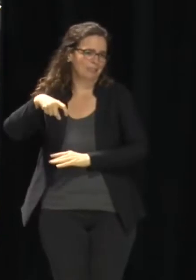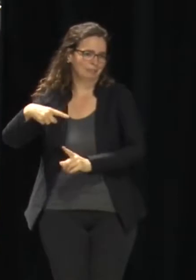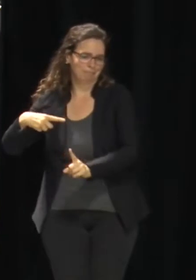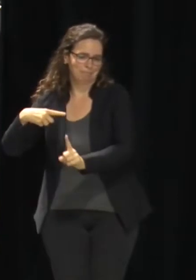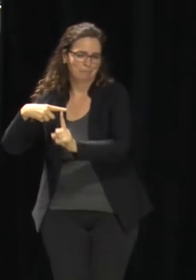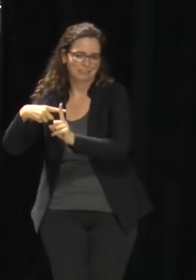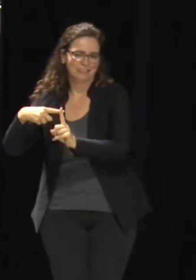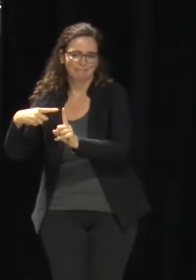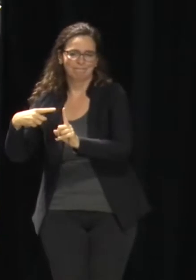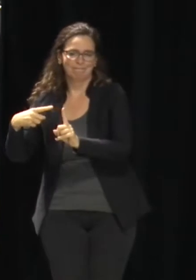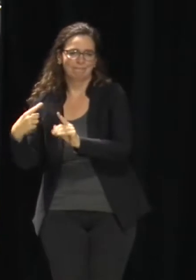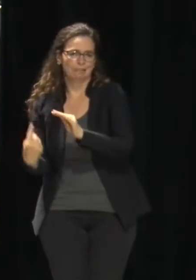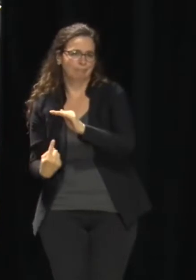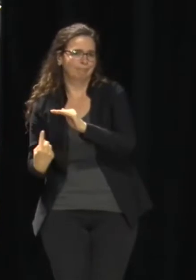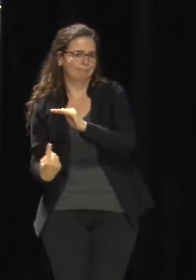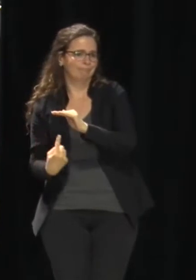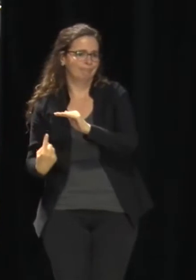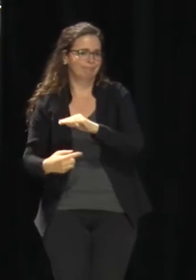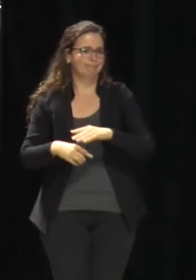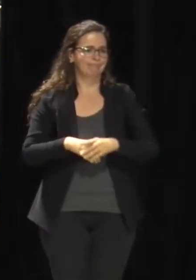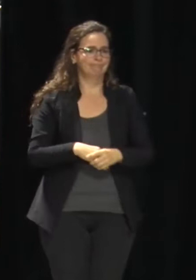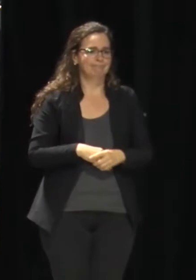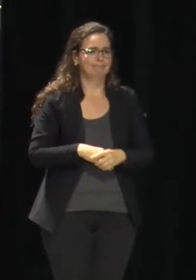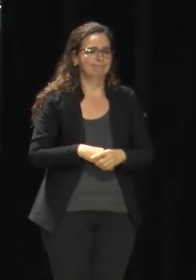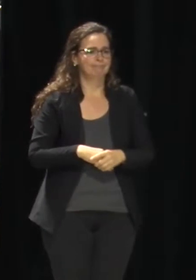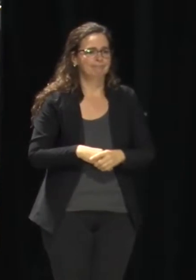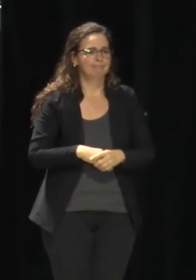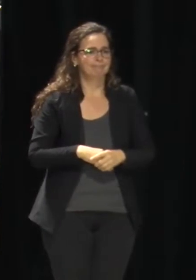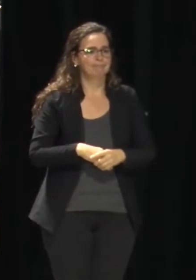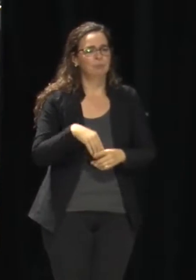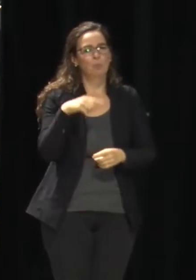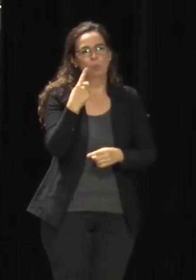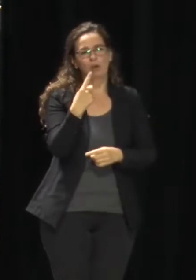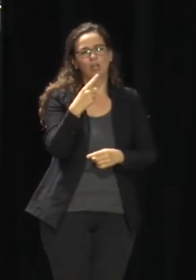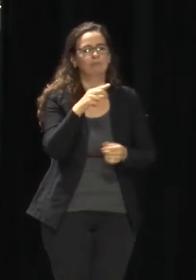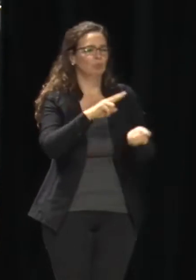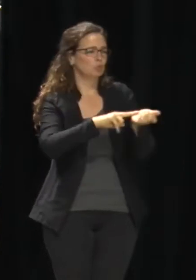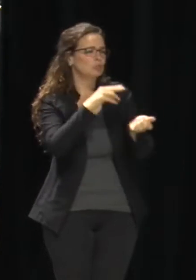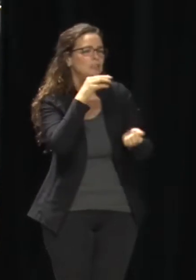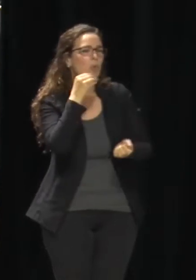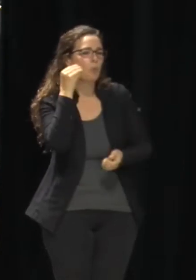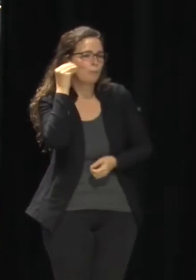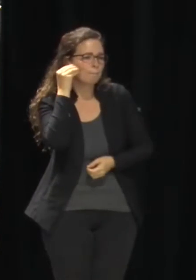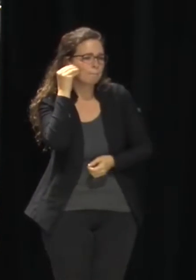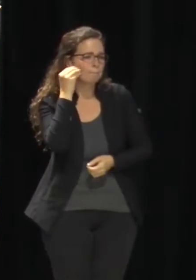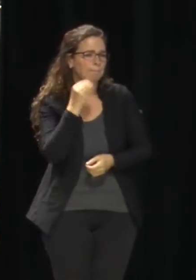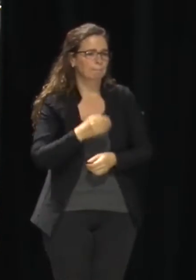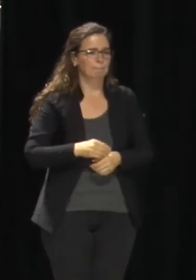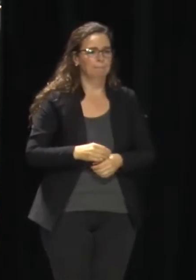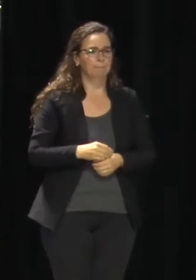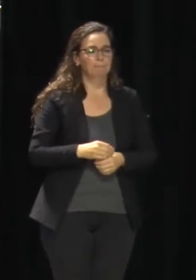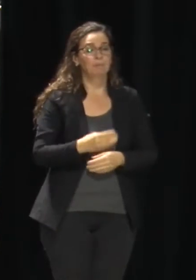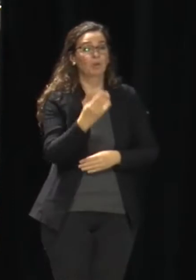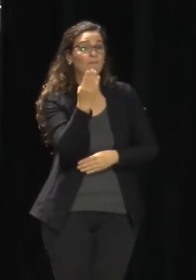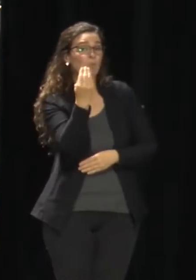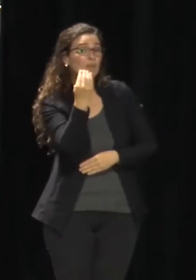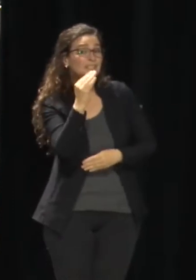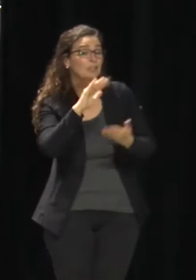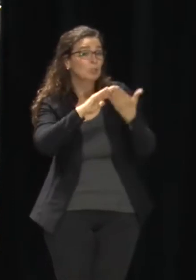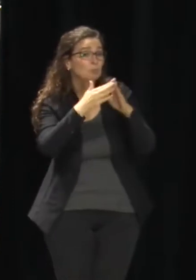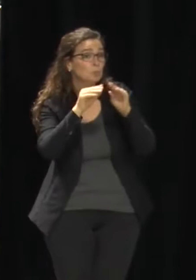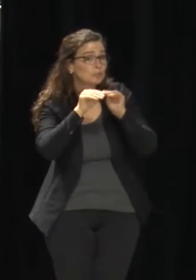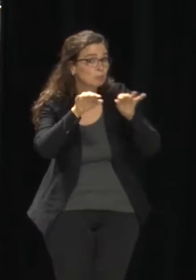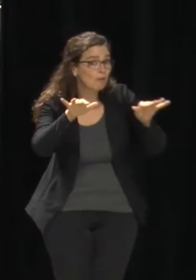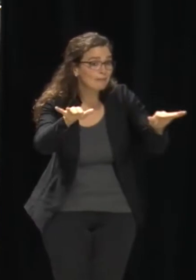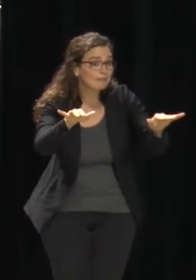get the virus. One senior facility, 14 community spread of which two are known sources. When we